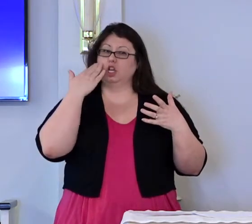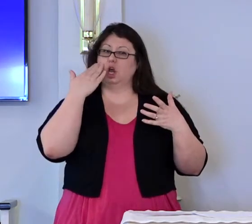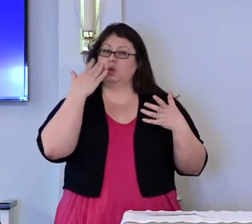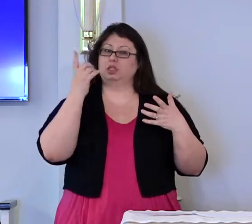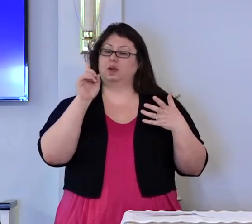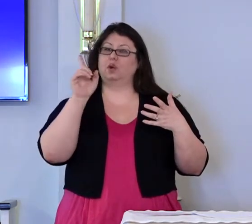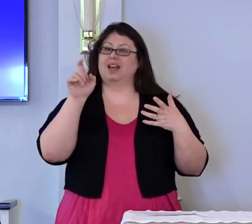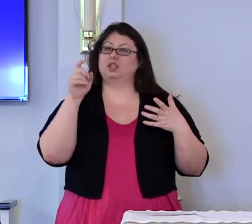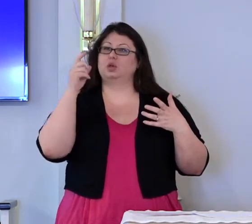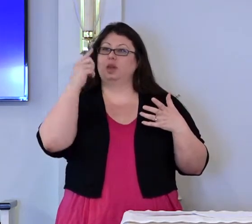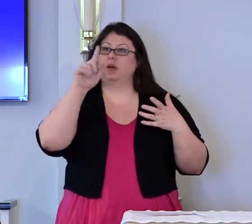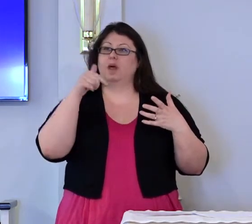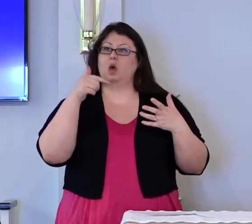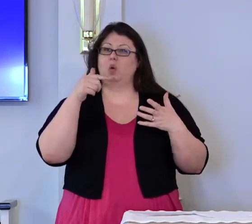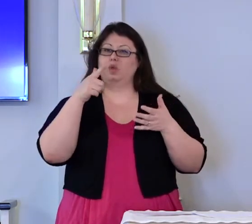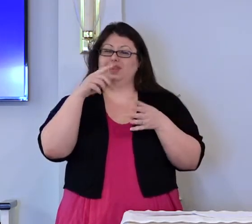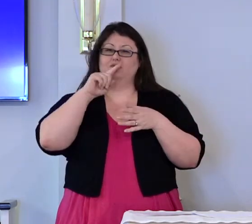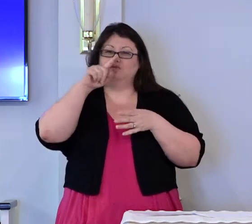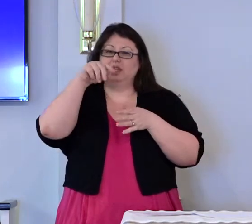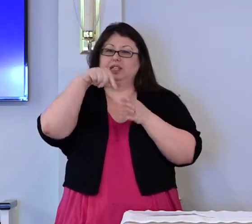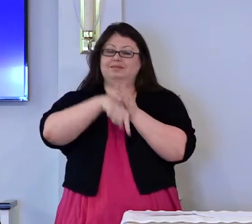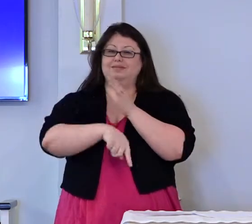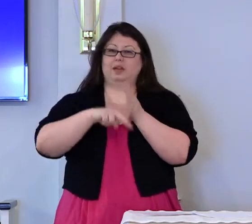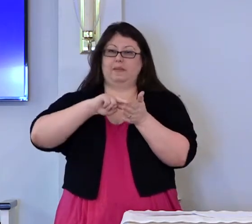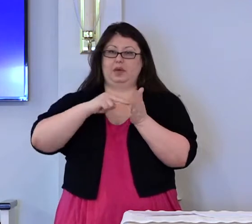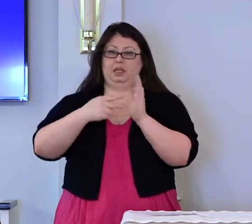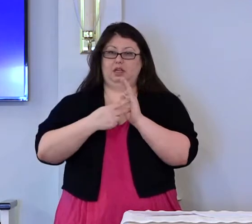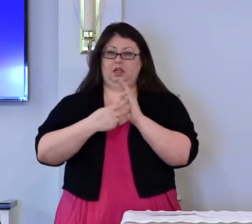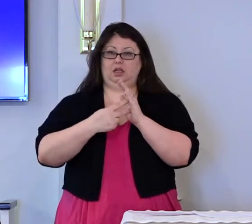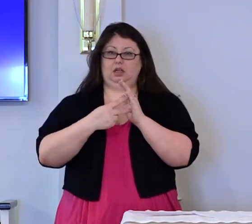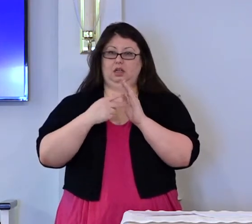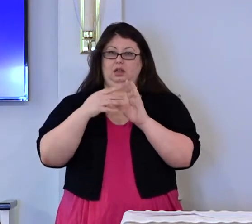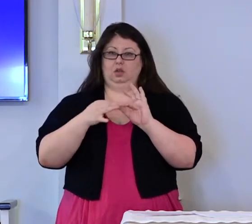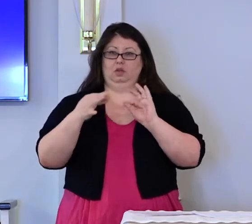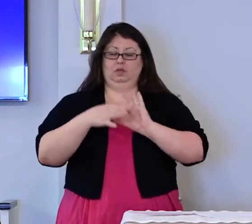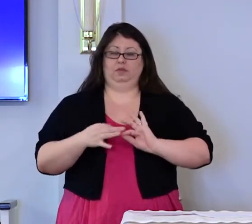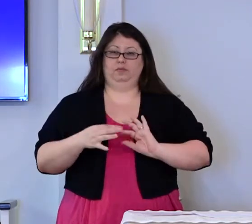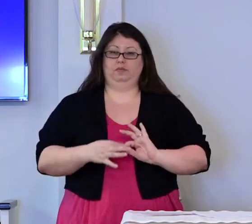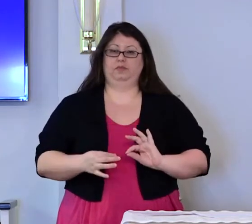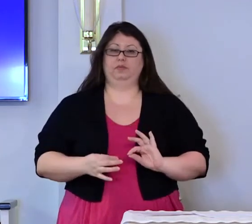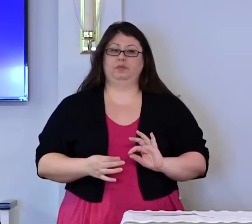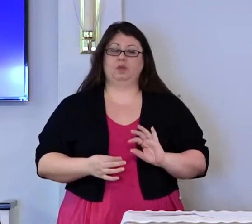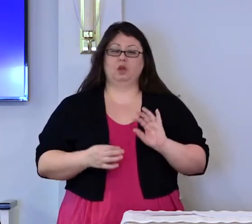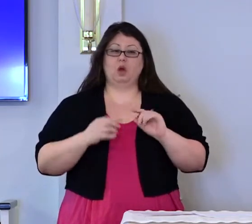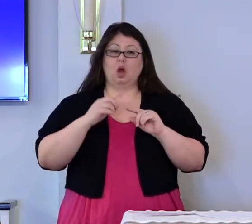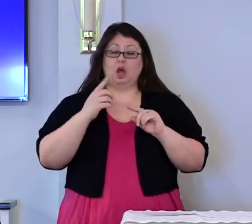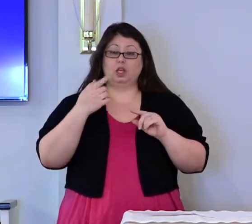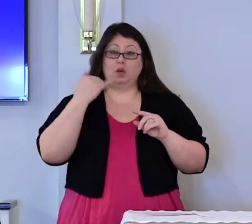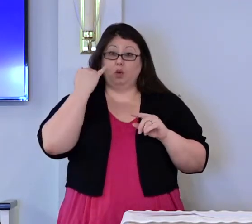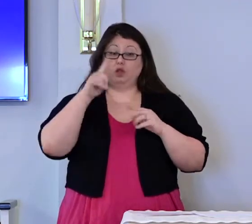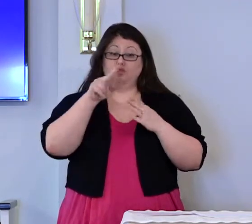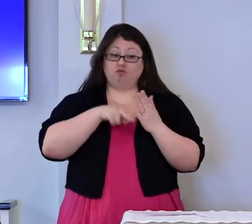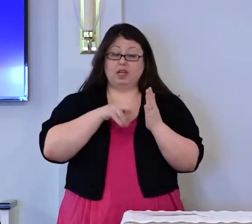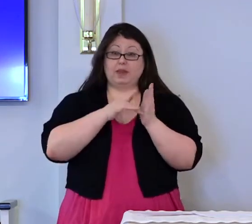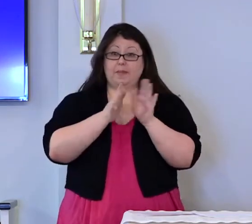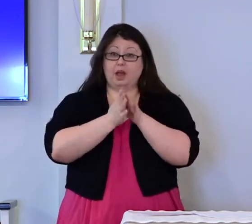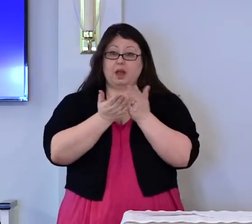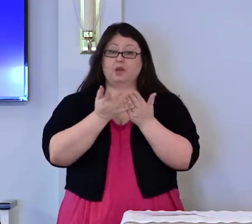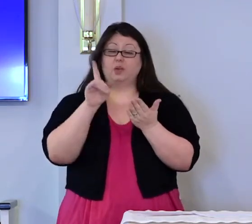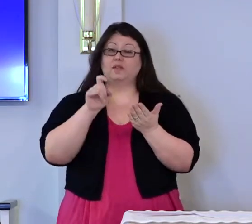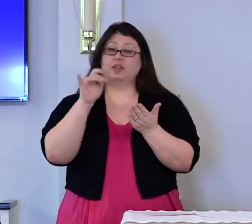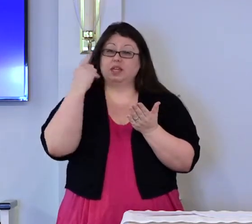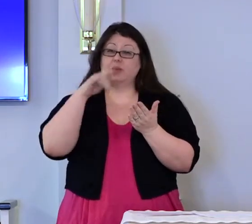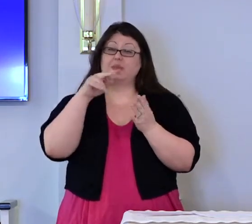consider the context from where they come. And one must also consider